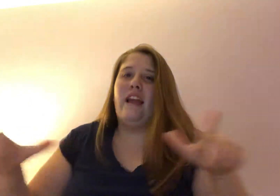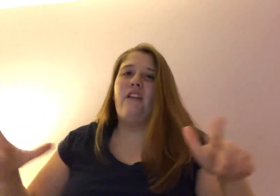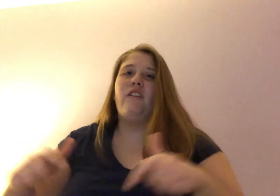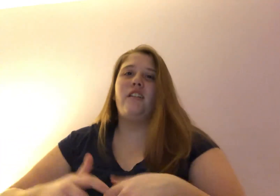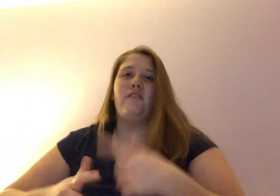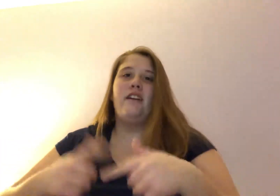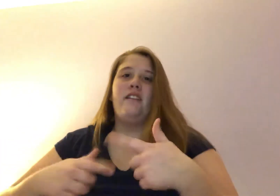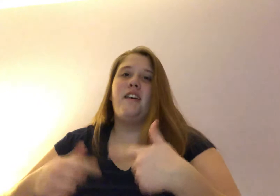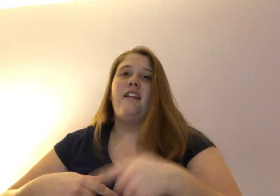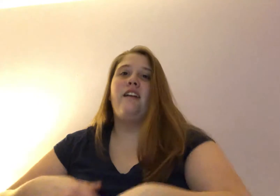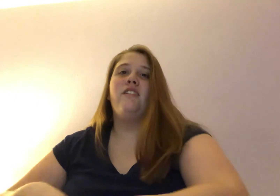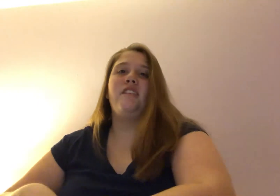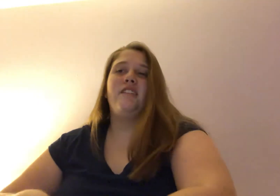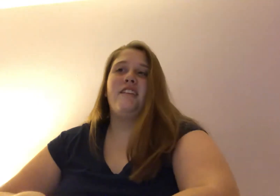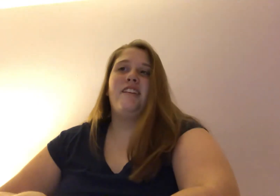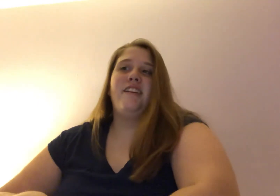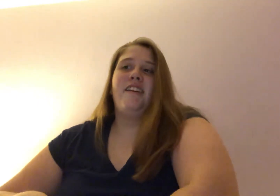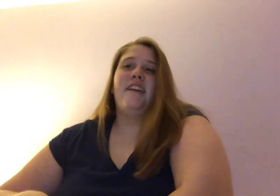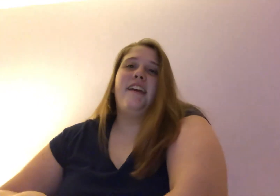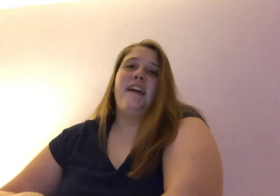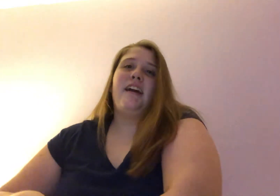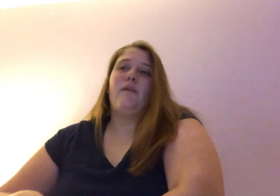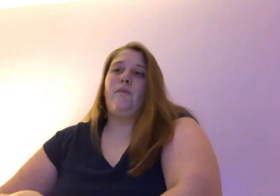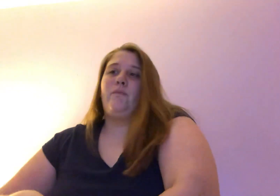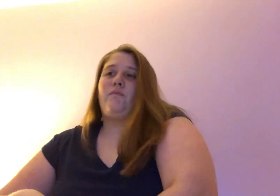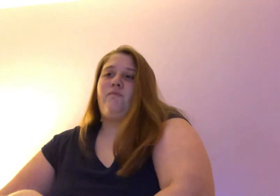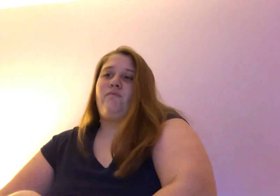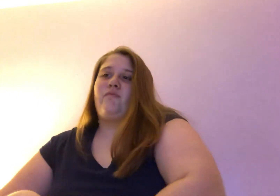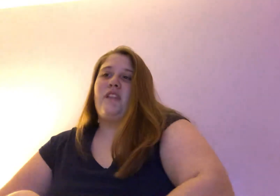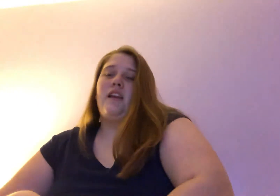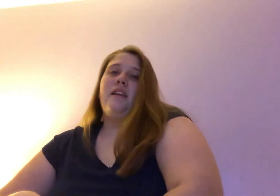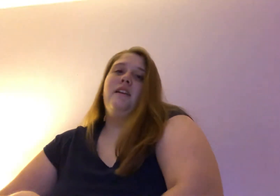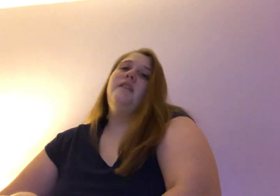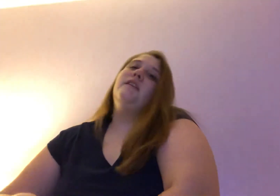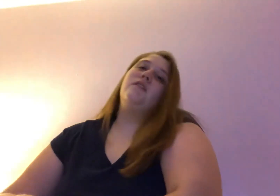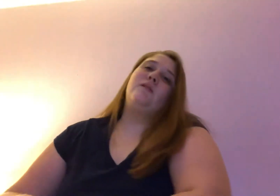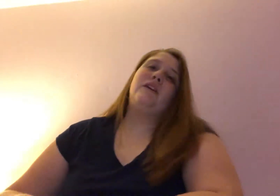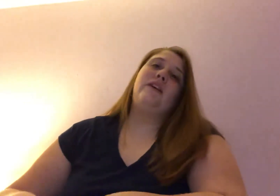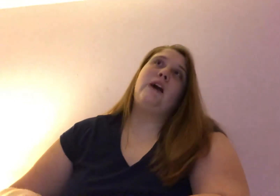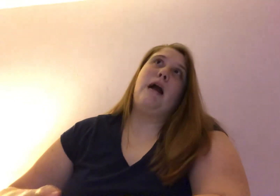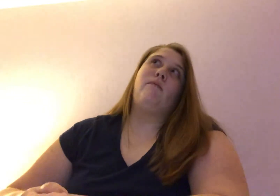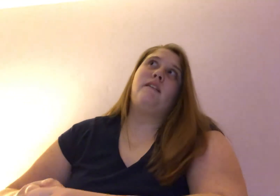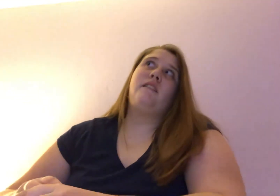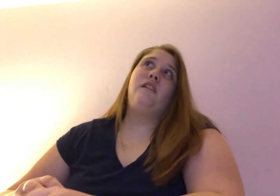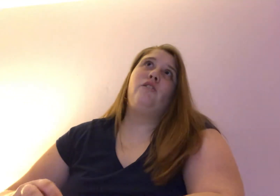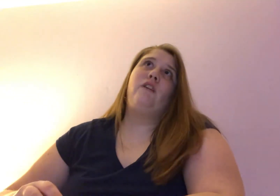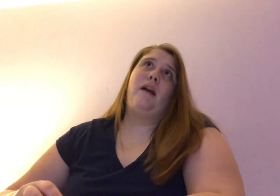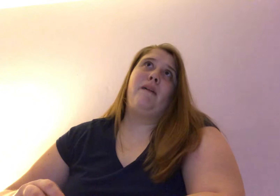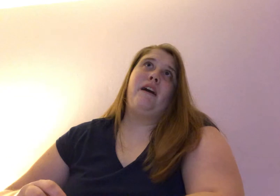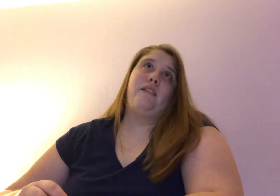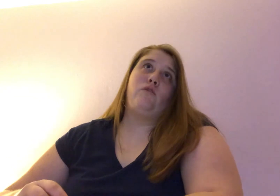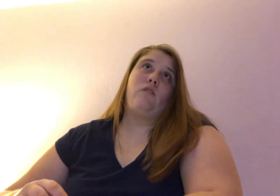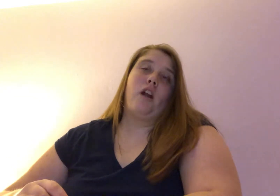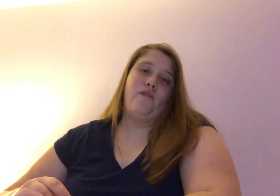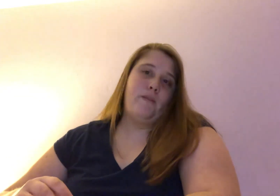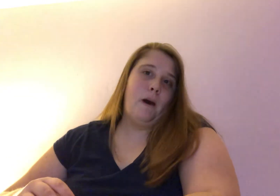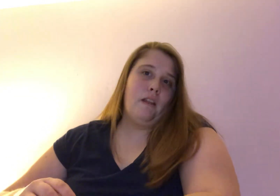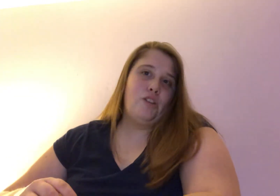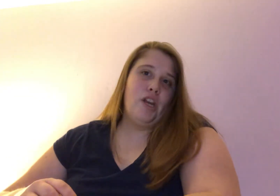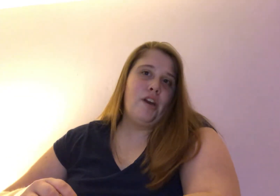sign language. So, good practice. I was going to do it on my high school carnival ball this year.